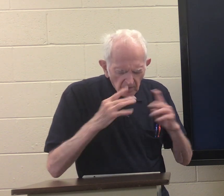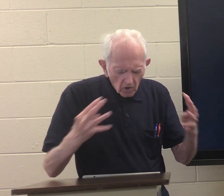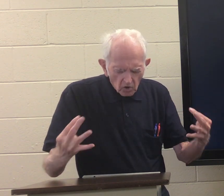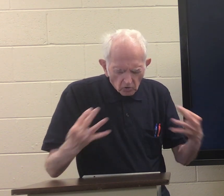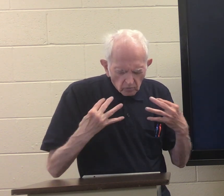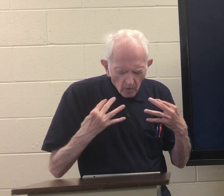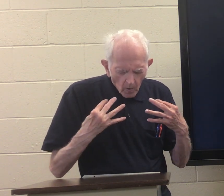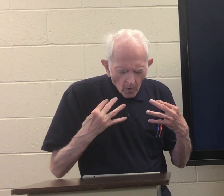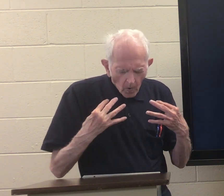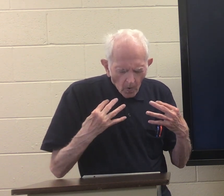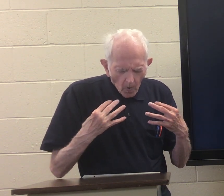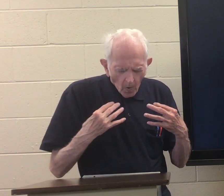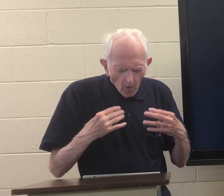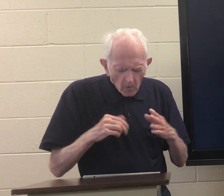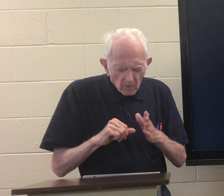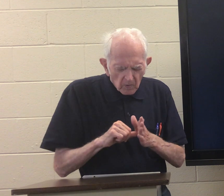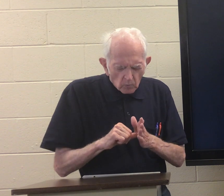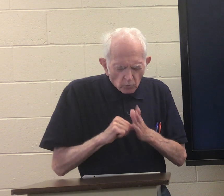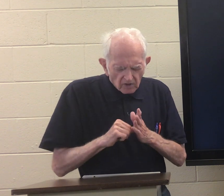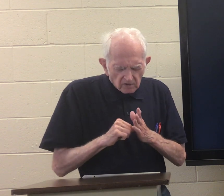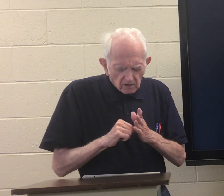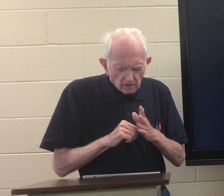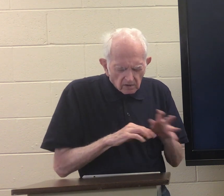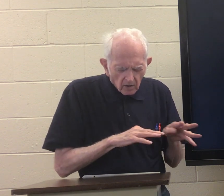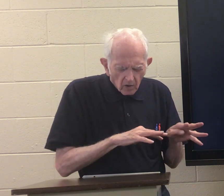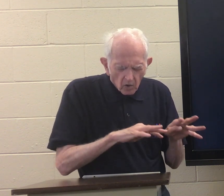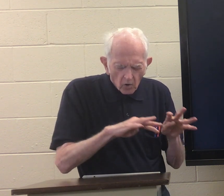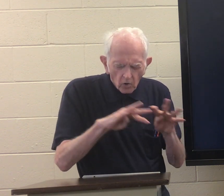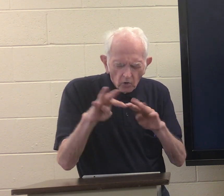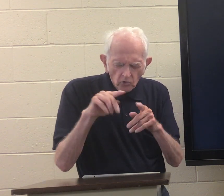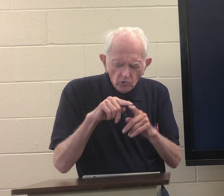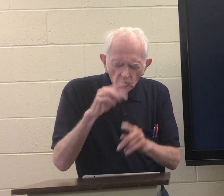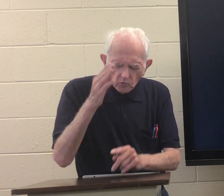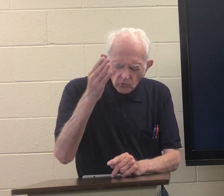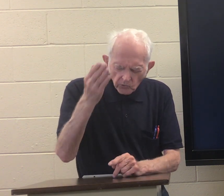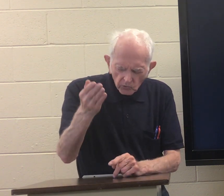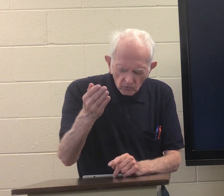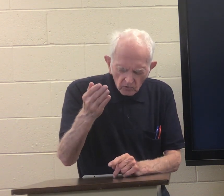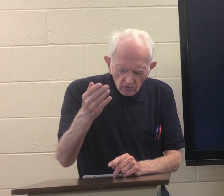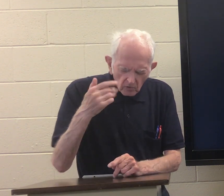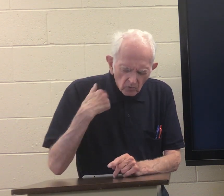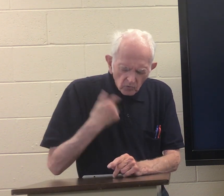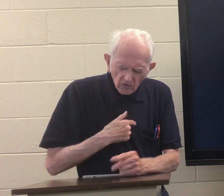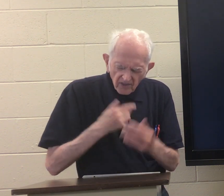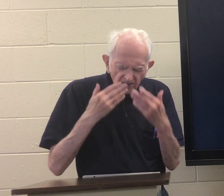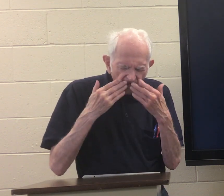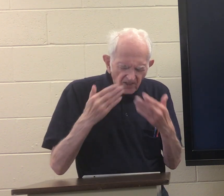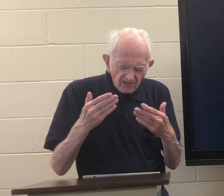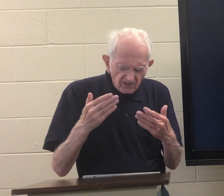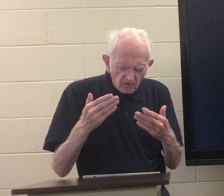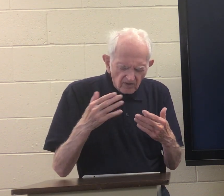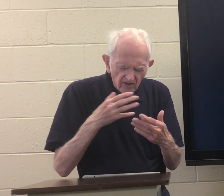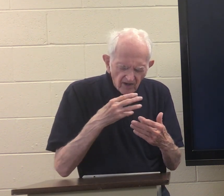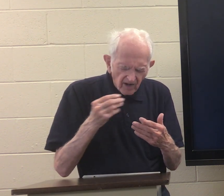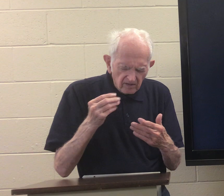that people look at me and they're impressed and they look to you and we thank you